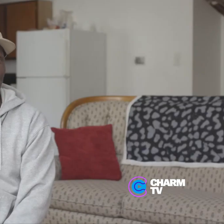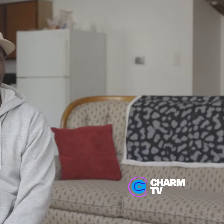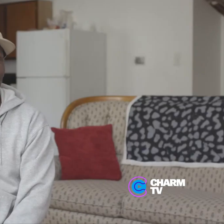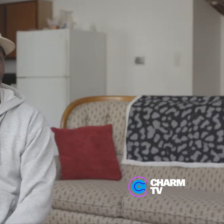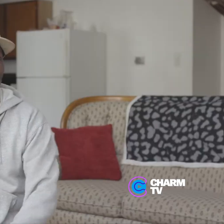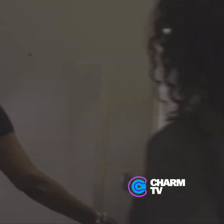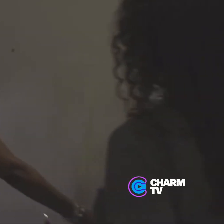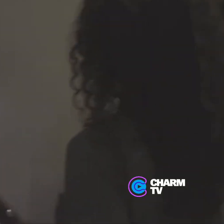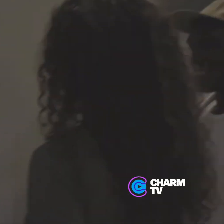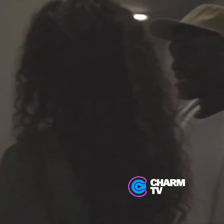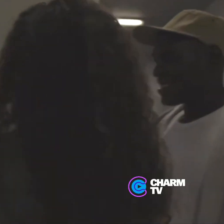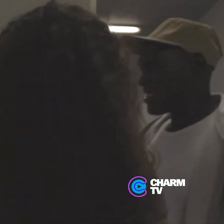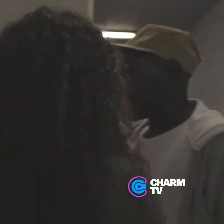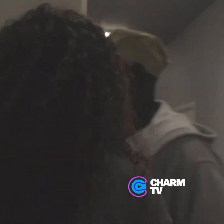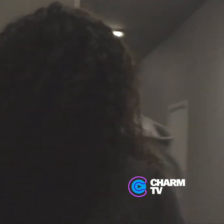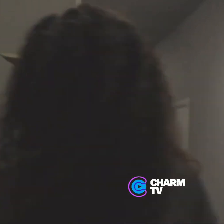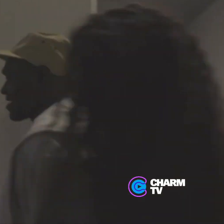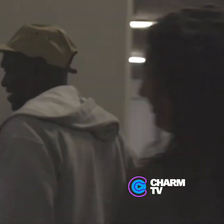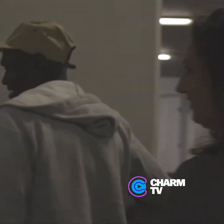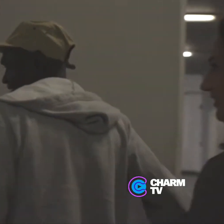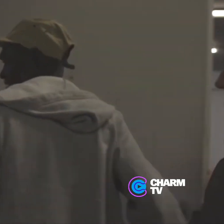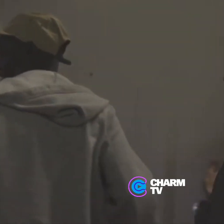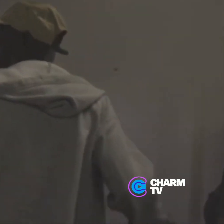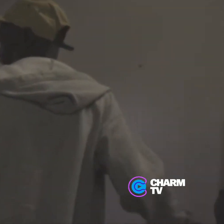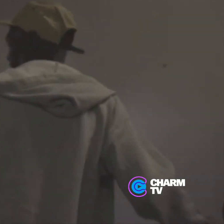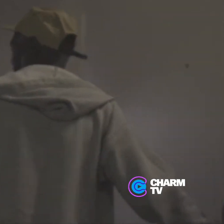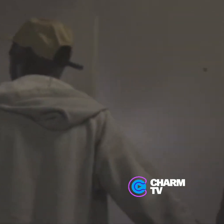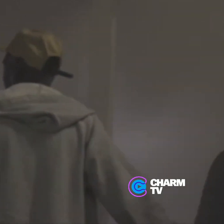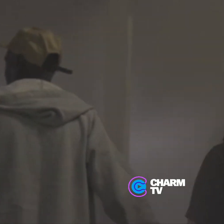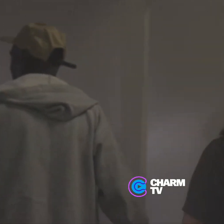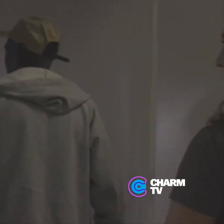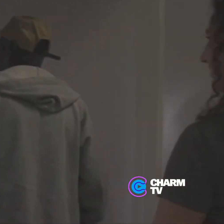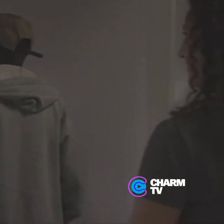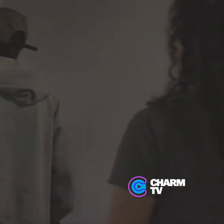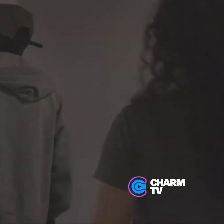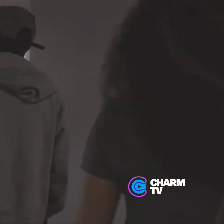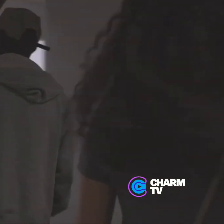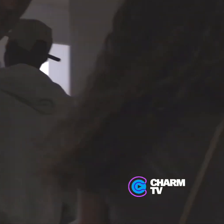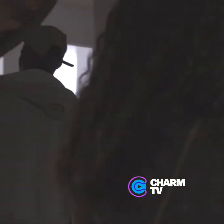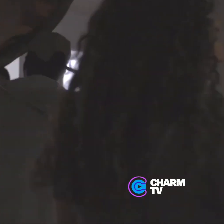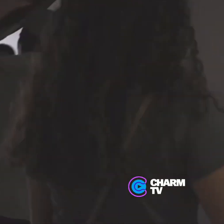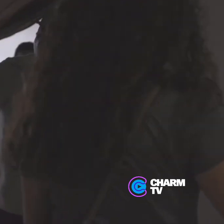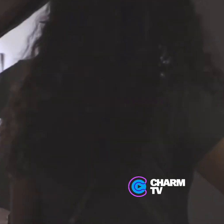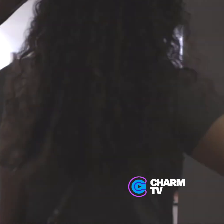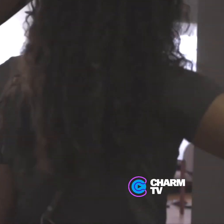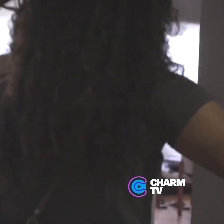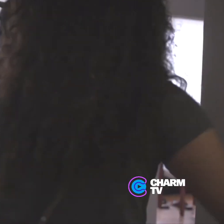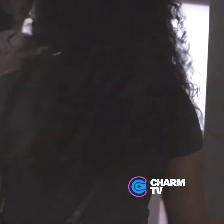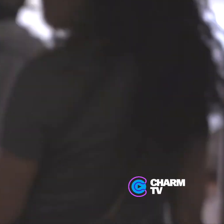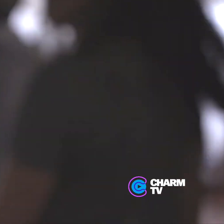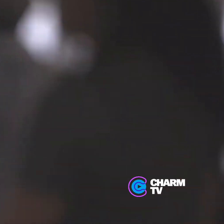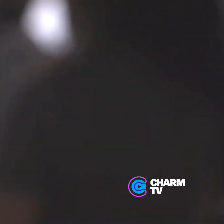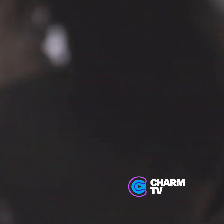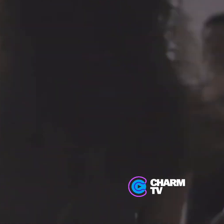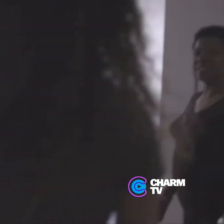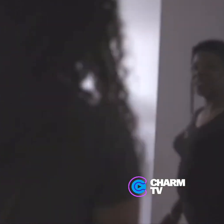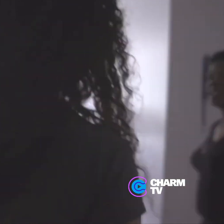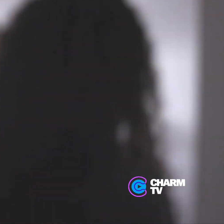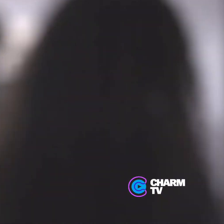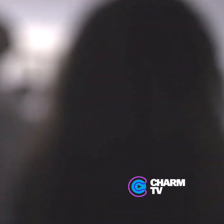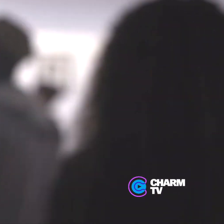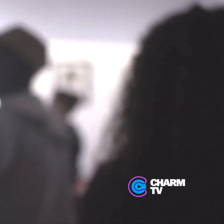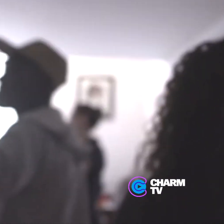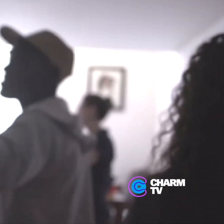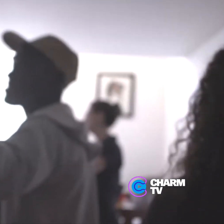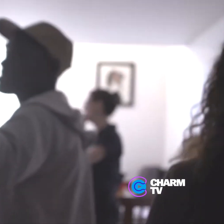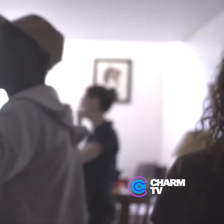There I was and Mrs. Kerr started working with me. And she would say, just do everything I ask you to do